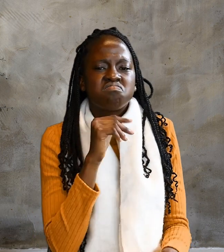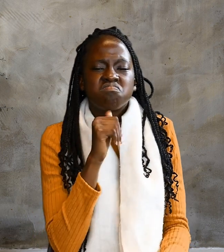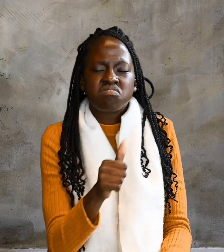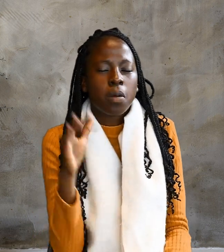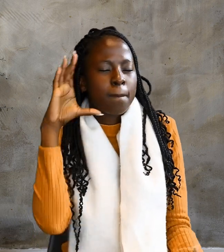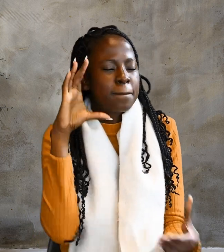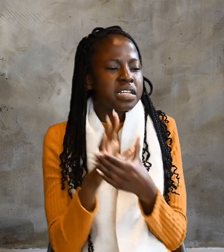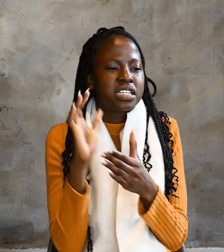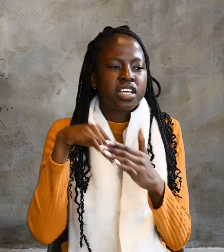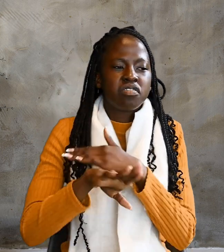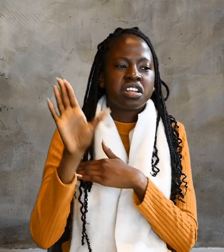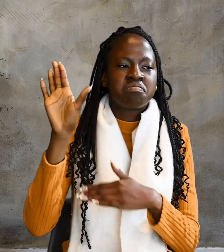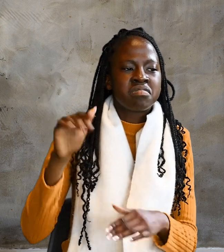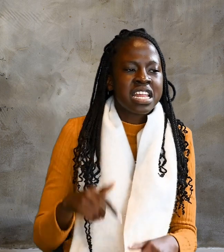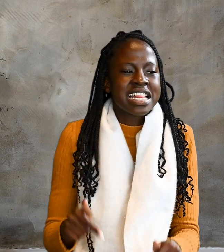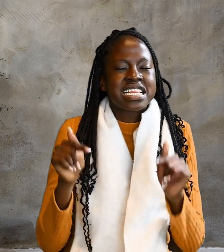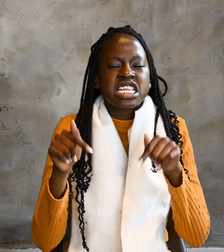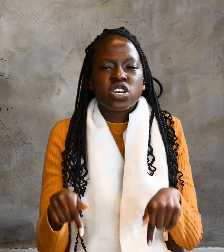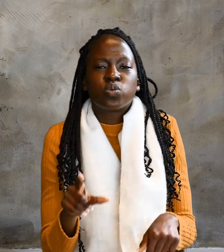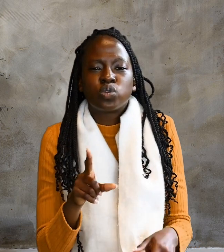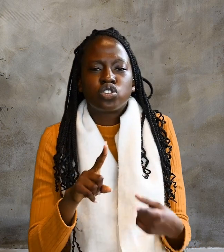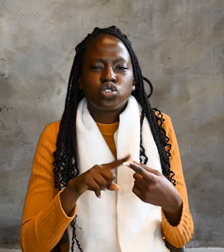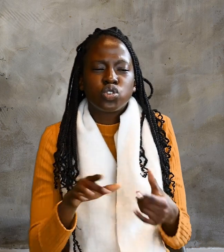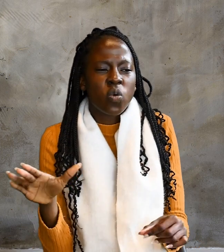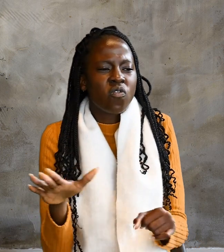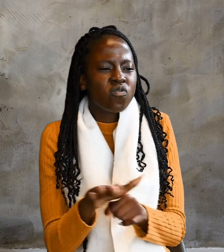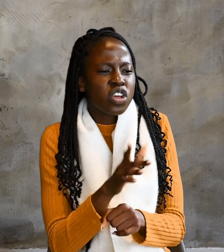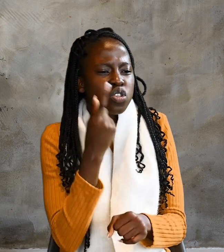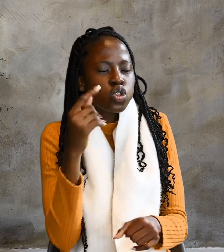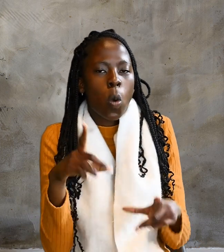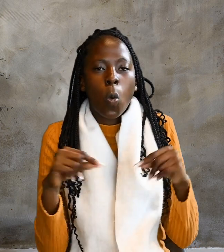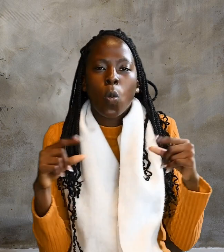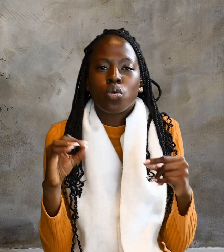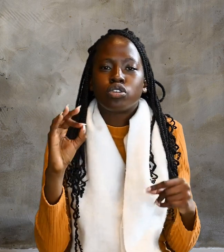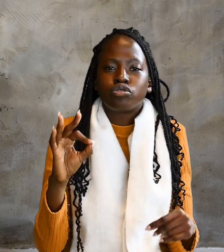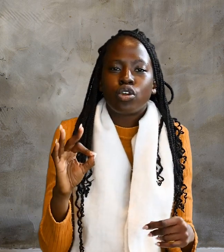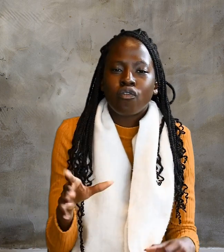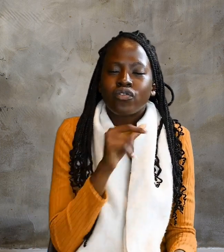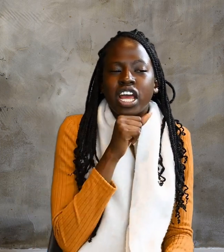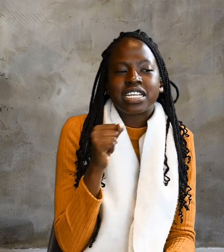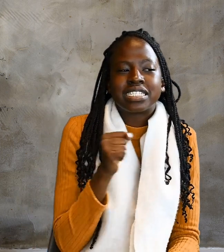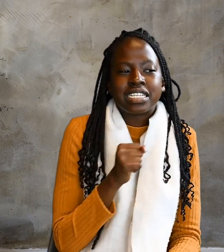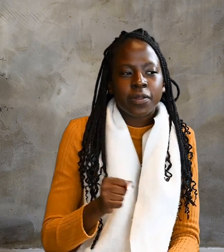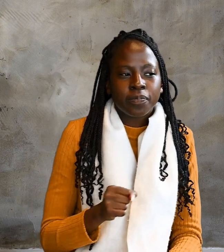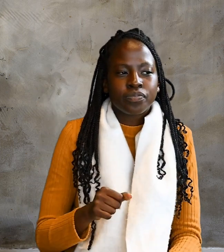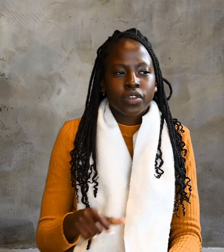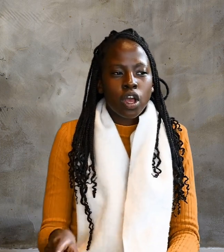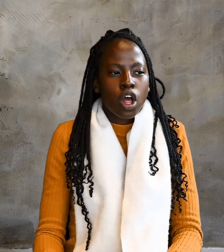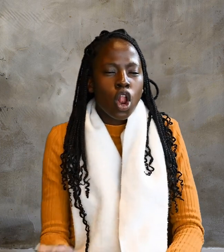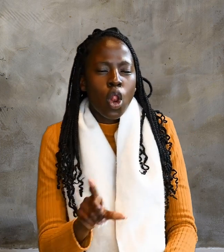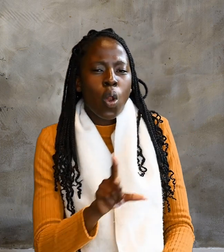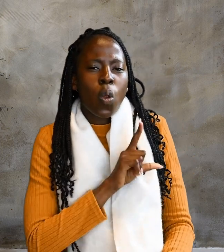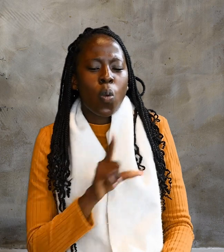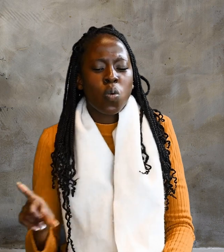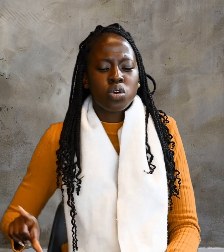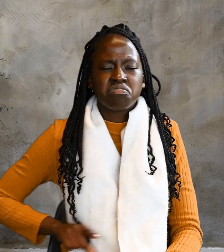This was to fulfill the word of Isaiah, the prophet. Lord, who has